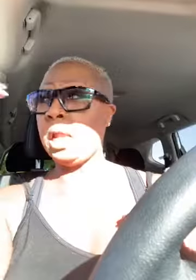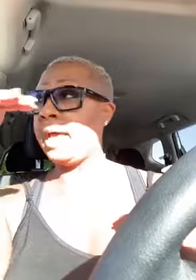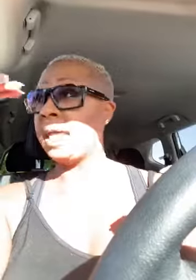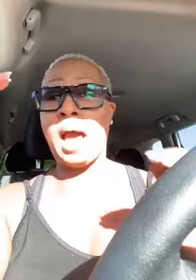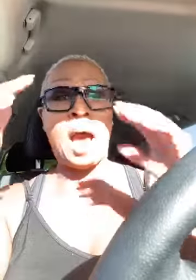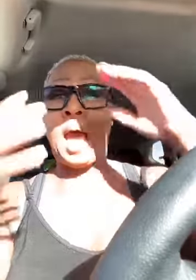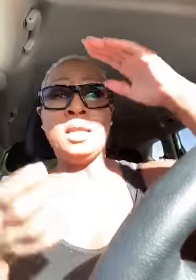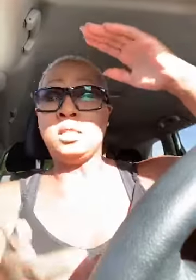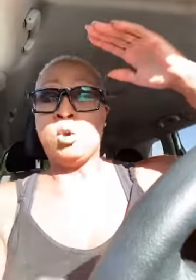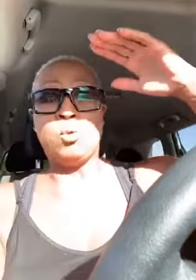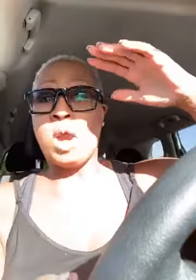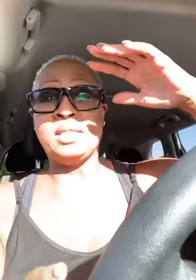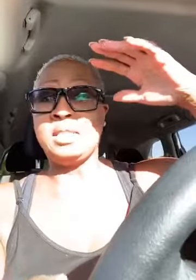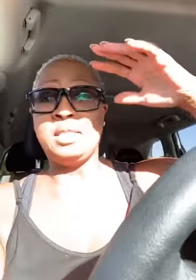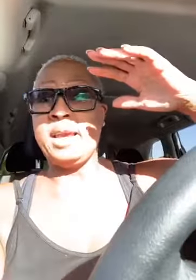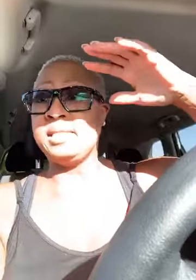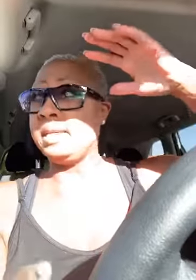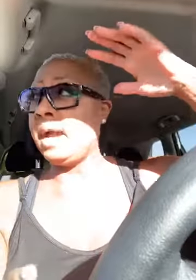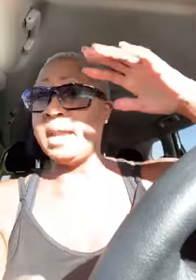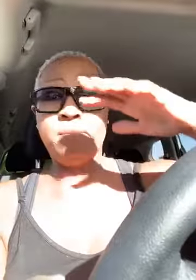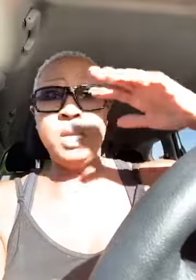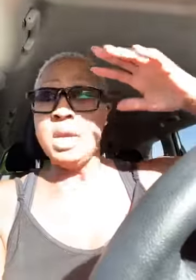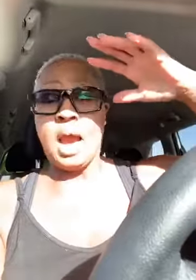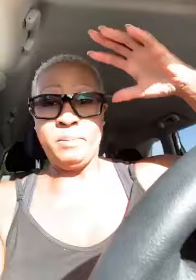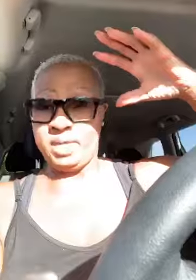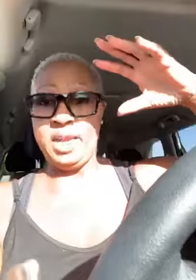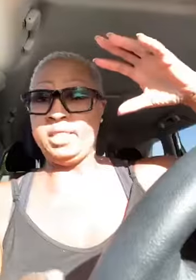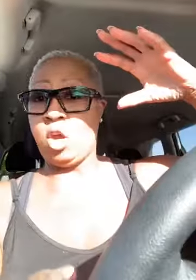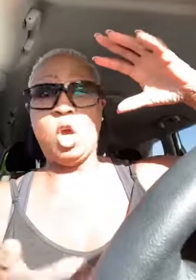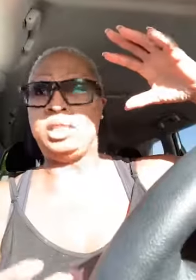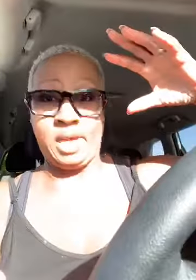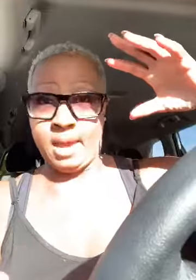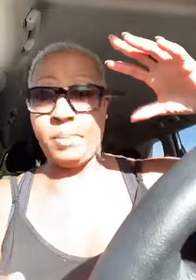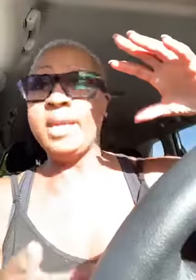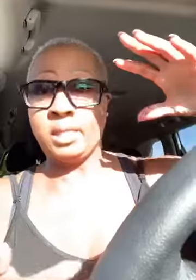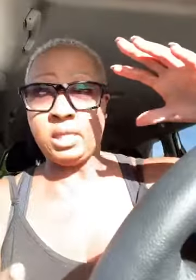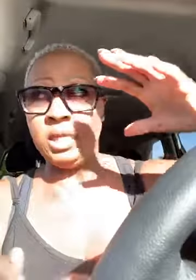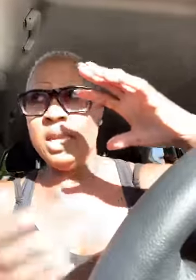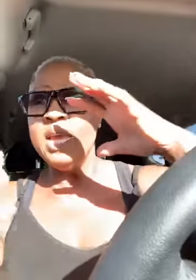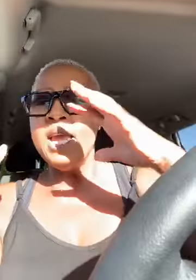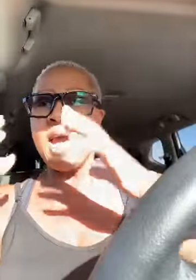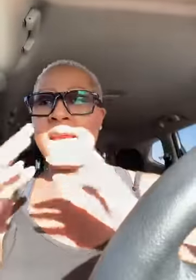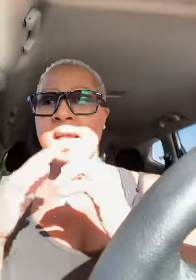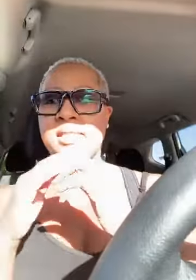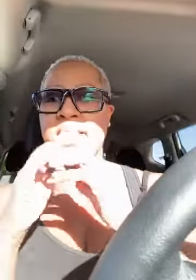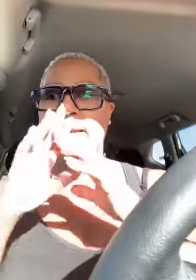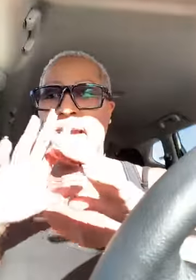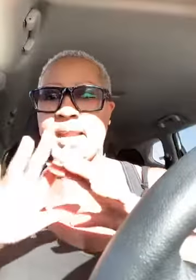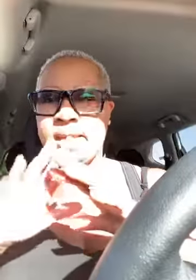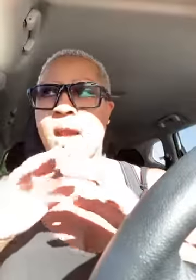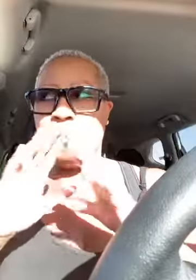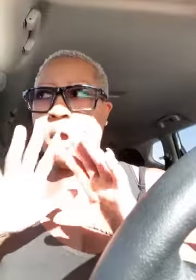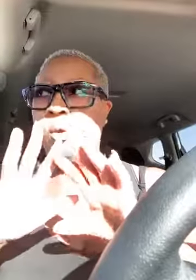class i i looked on the roster today i said god i'm i'm in class all the time basically and i said god okay